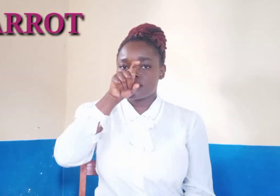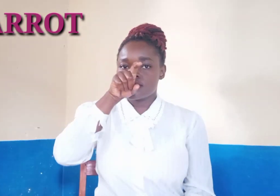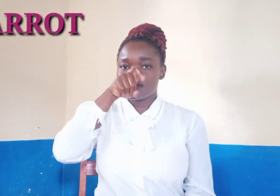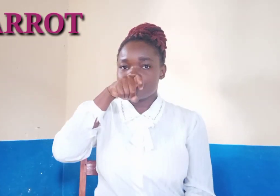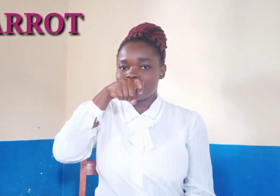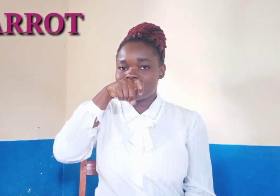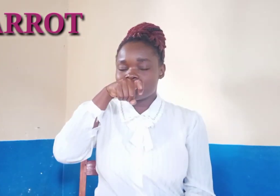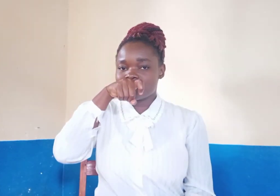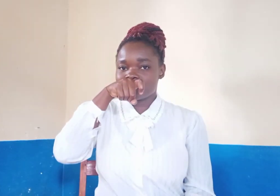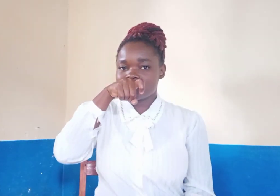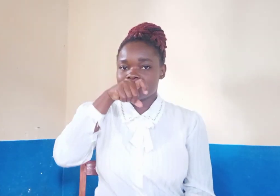parrots